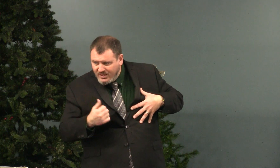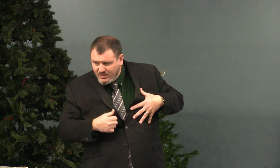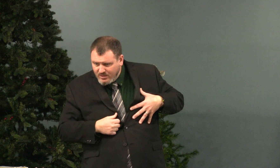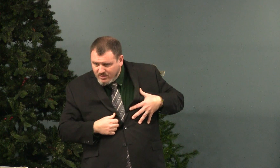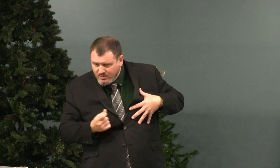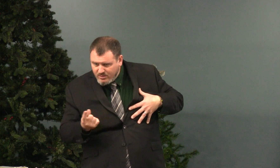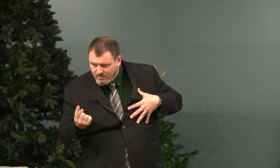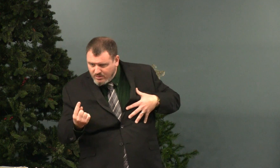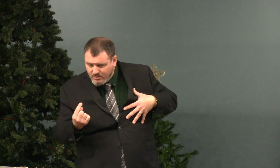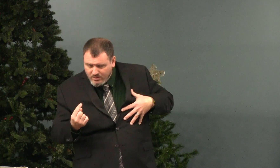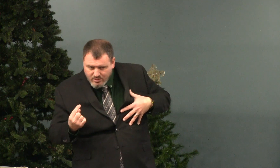Come with me.